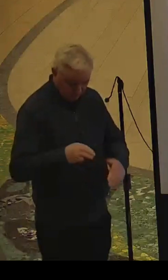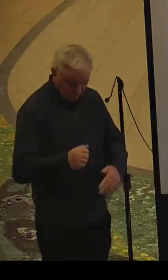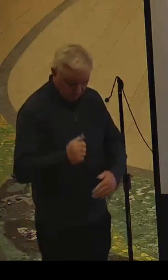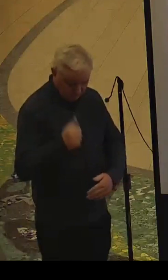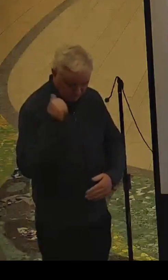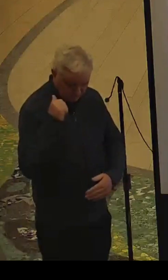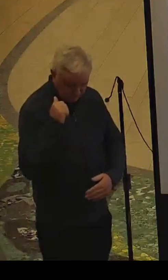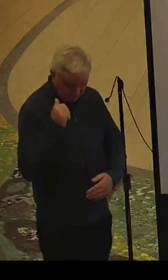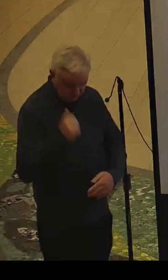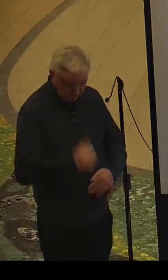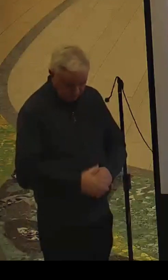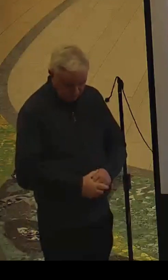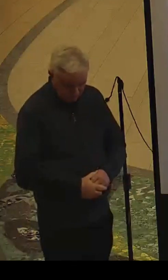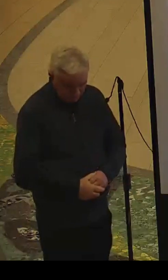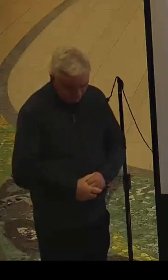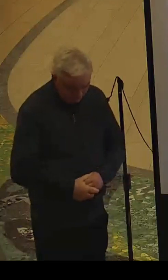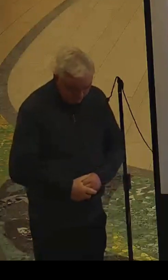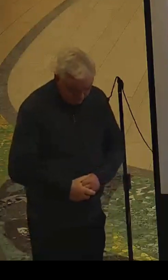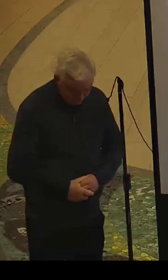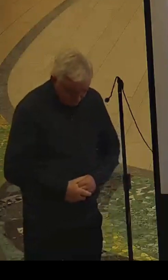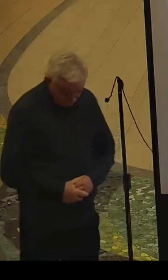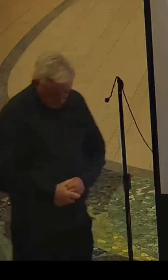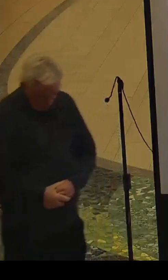a few months ago.